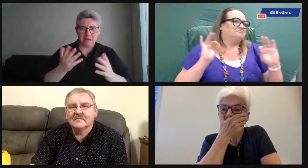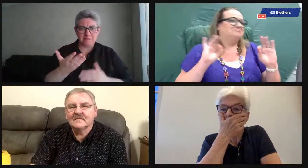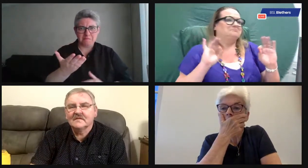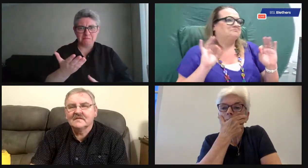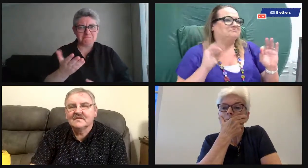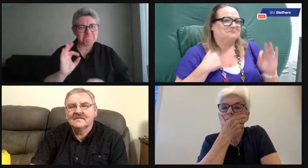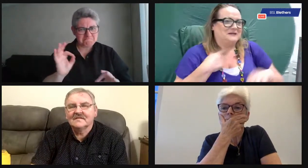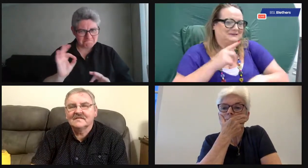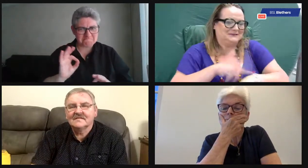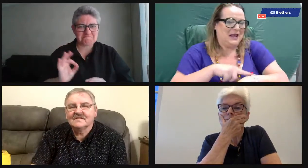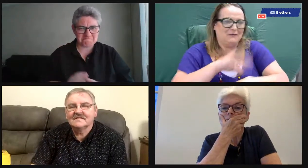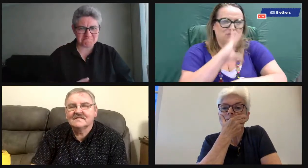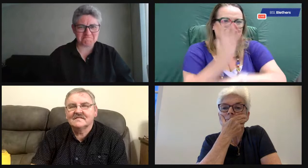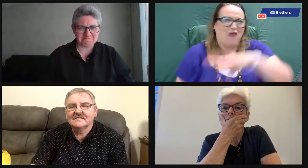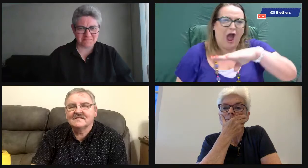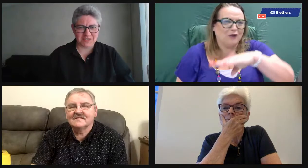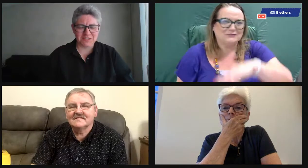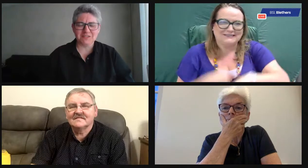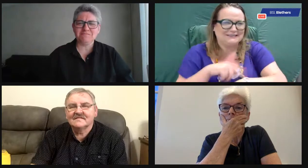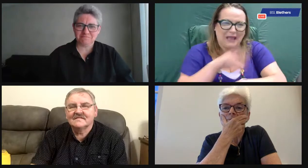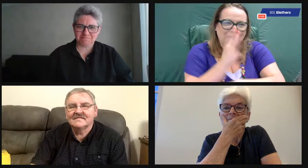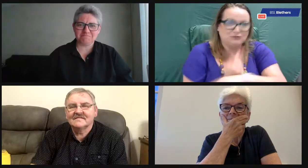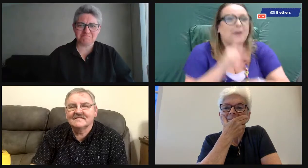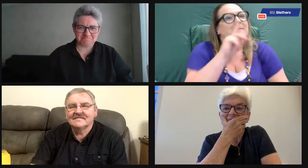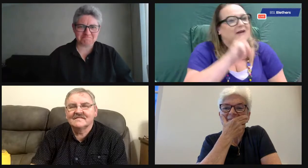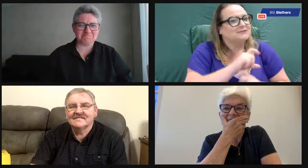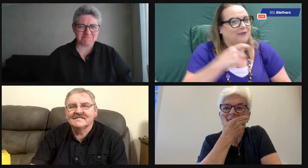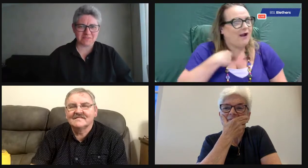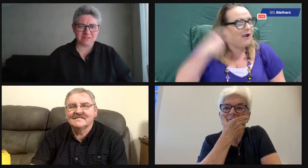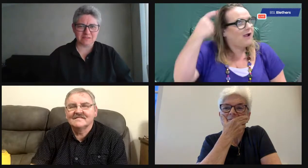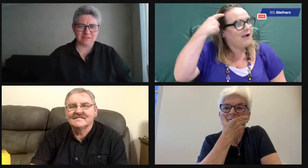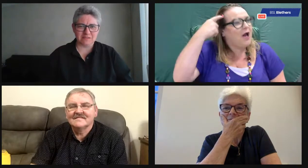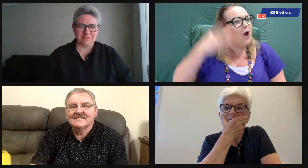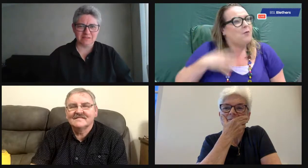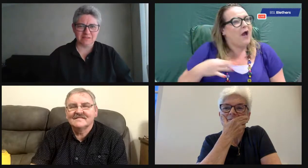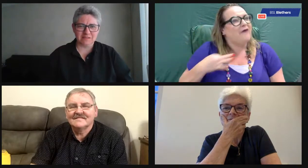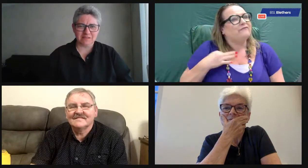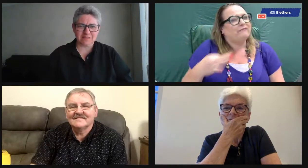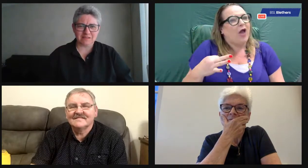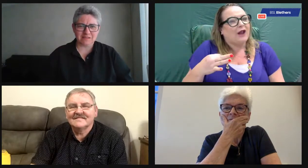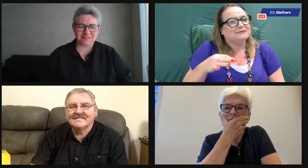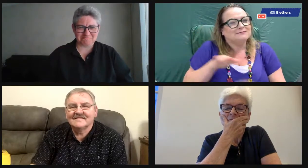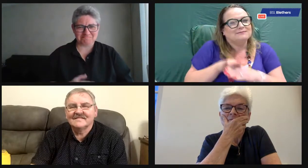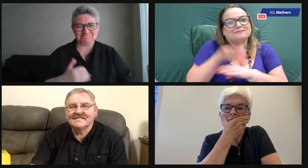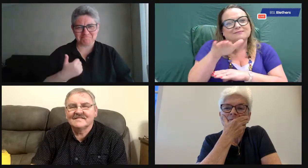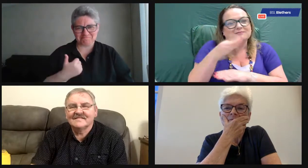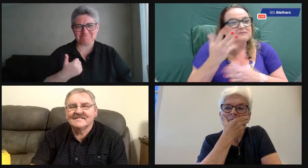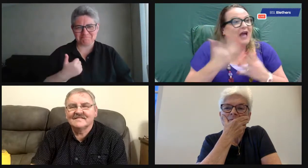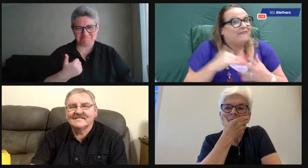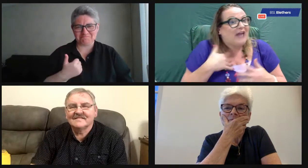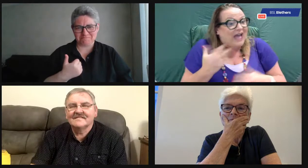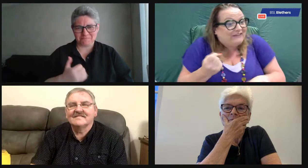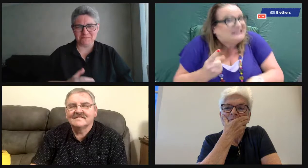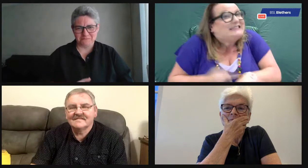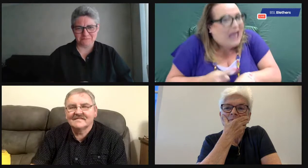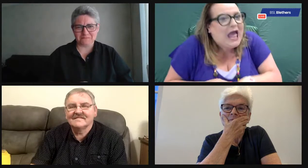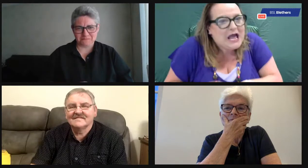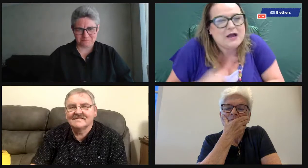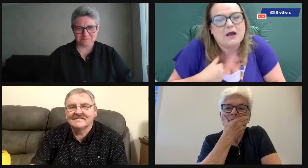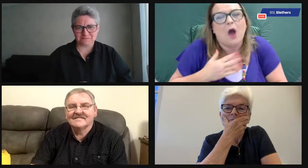And Moira, are you involved in committees now or have you cut down? No. At the moment, I'm not. Because